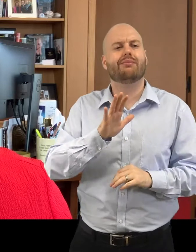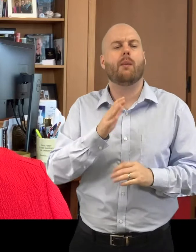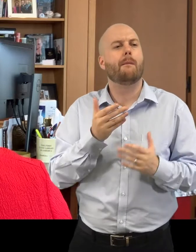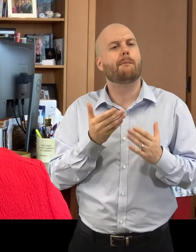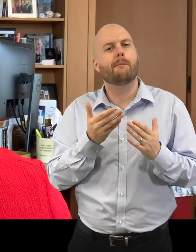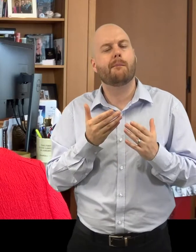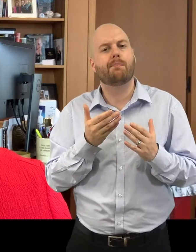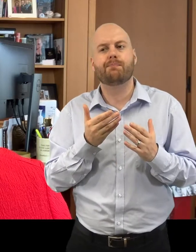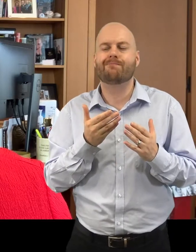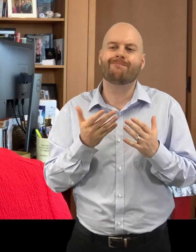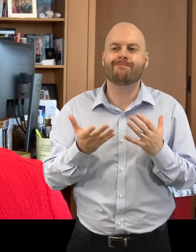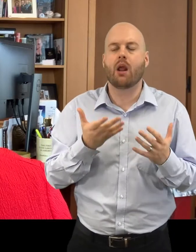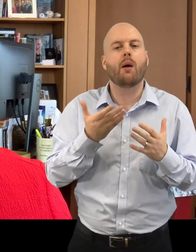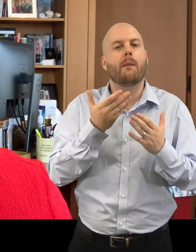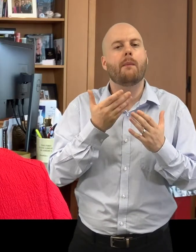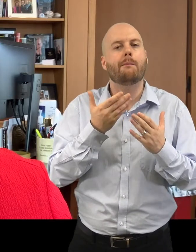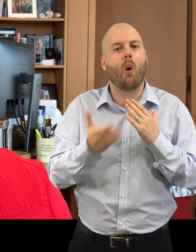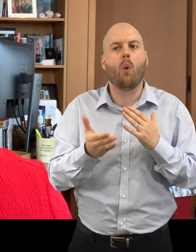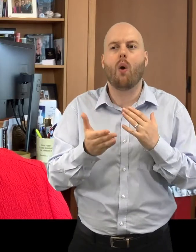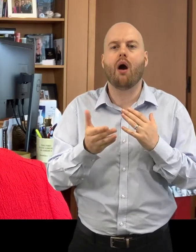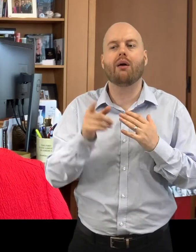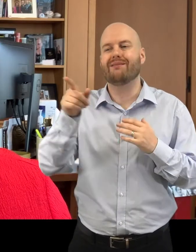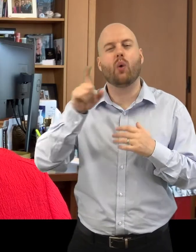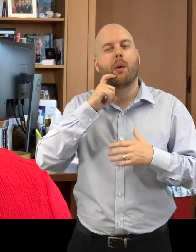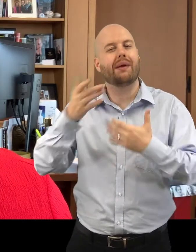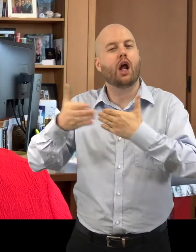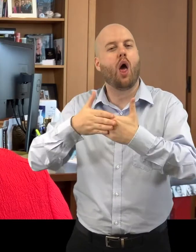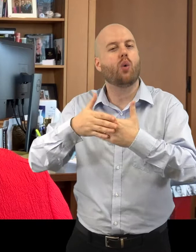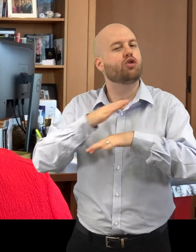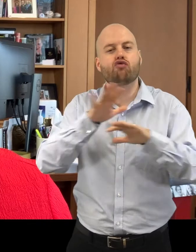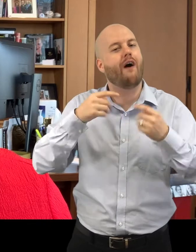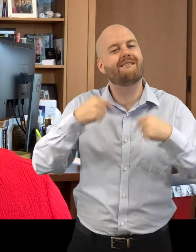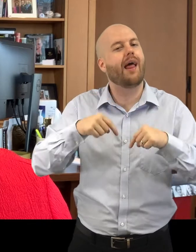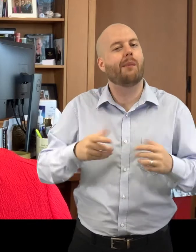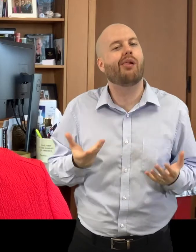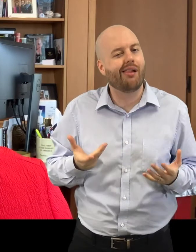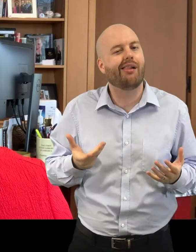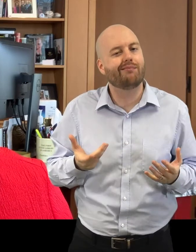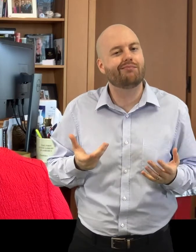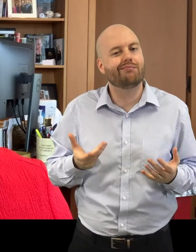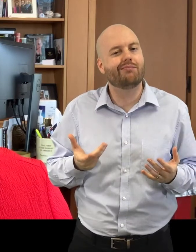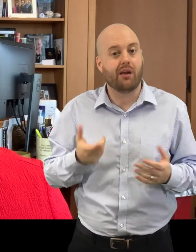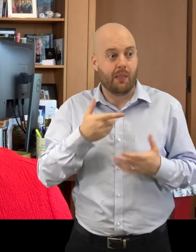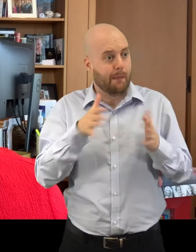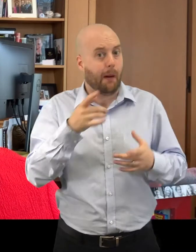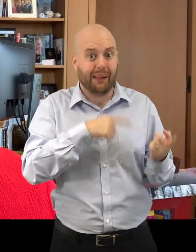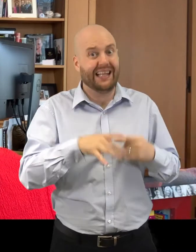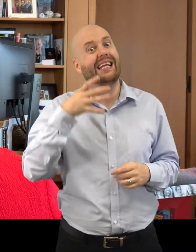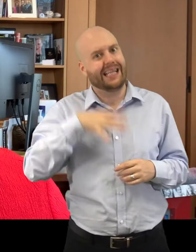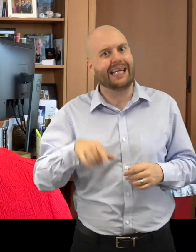much as it would not be available to the public when they needed it. And so we decided and